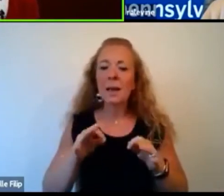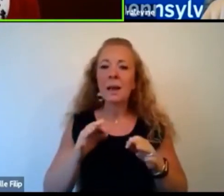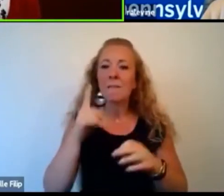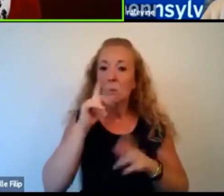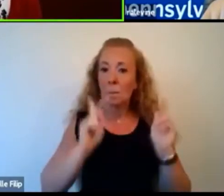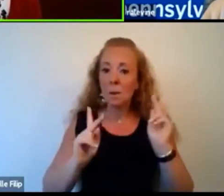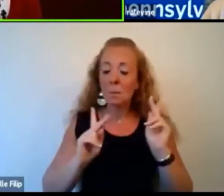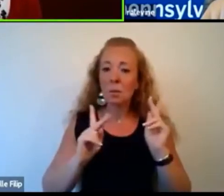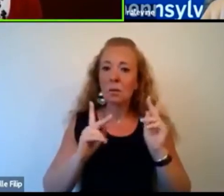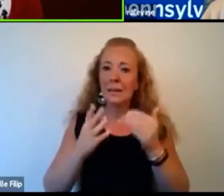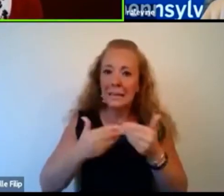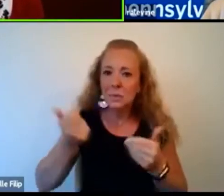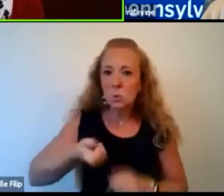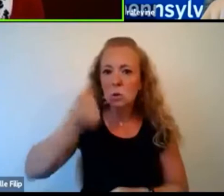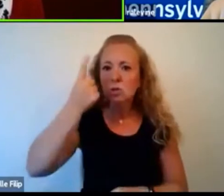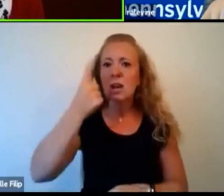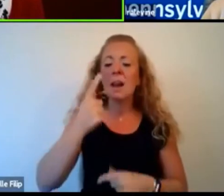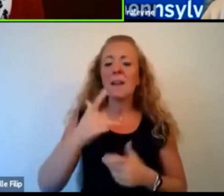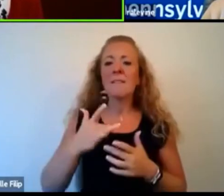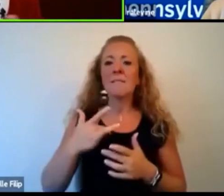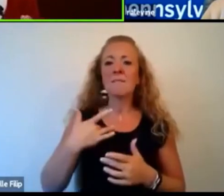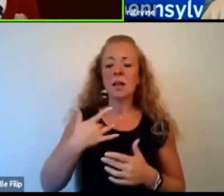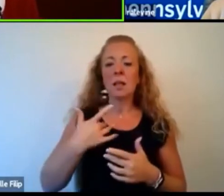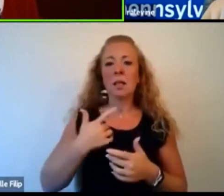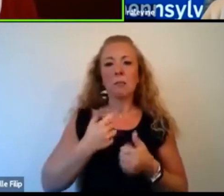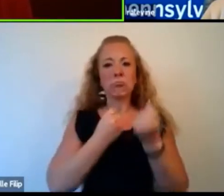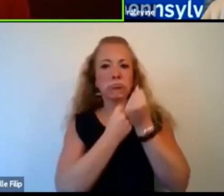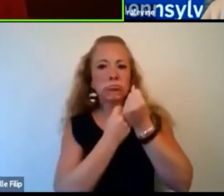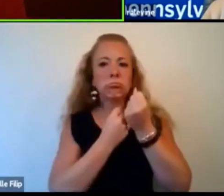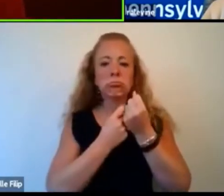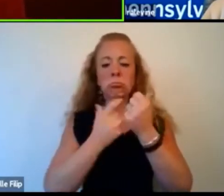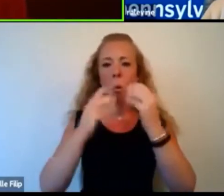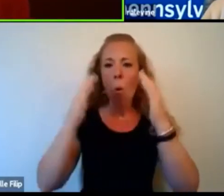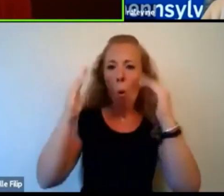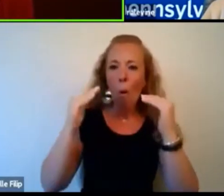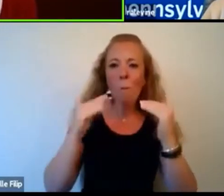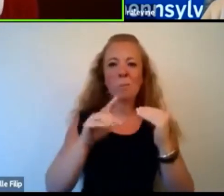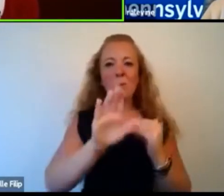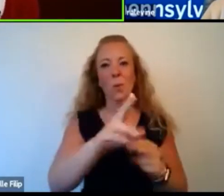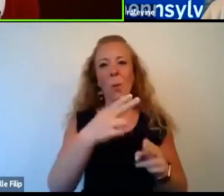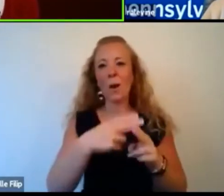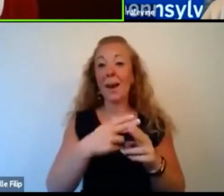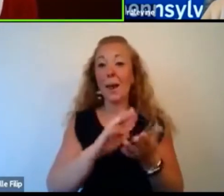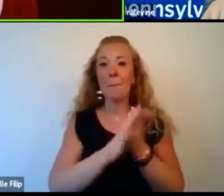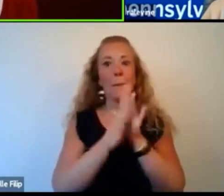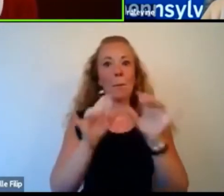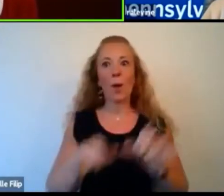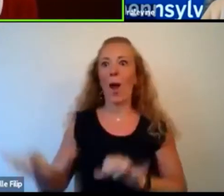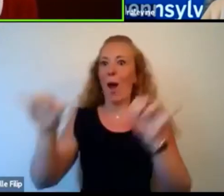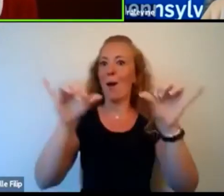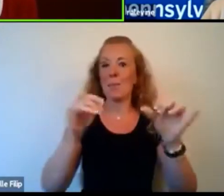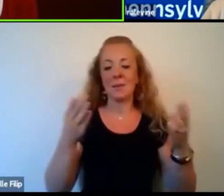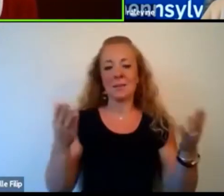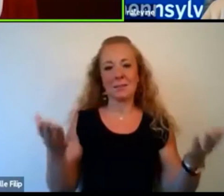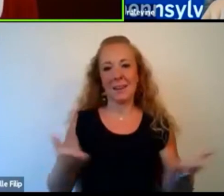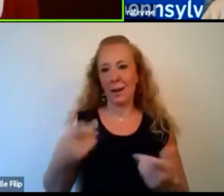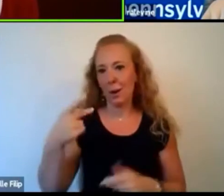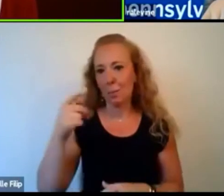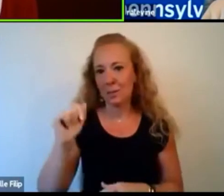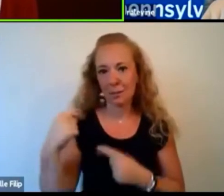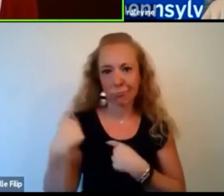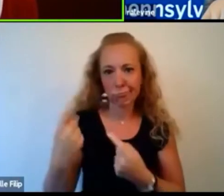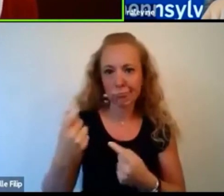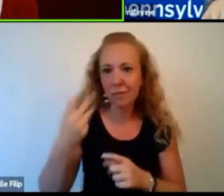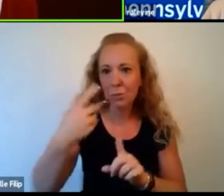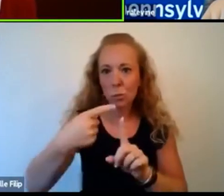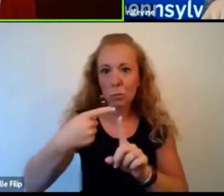reassurance and hope, you've become a household name across our Commonwealth in these last few months. And a lot of us feel like